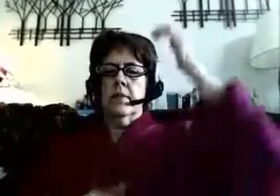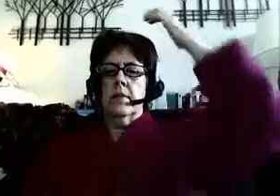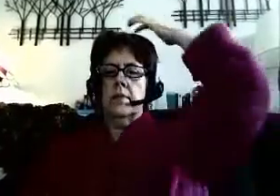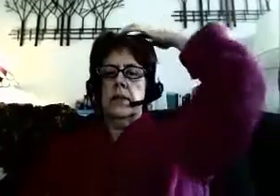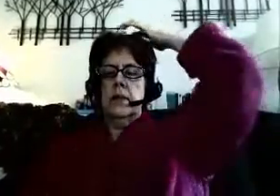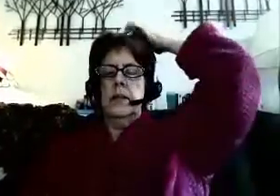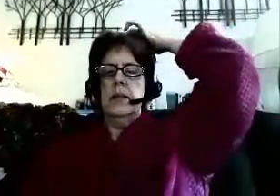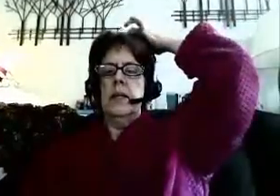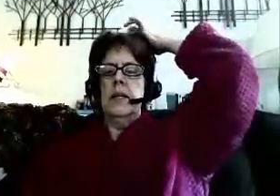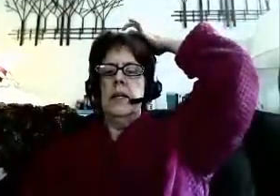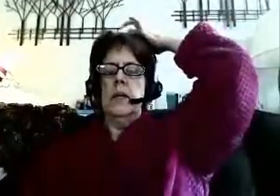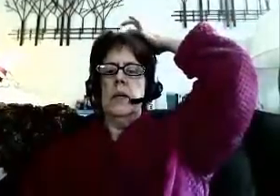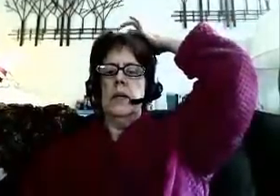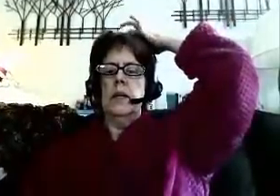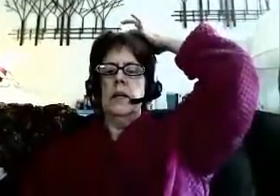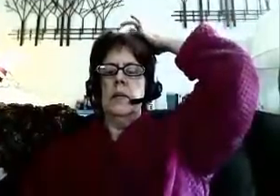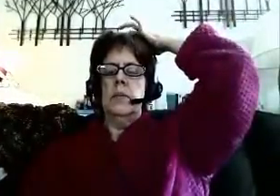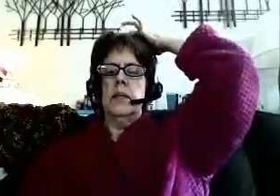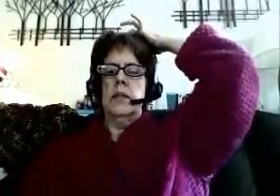This ability to heal quickly and completely.